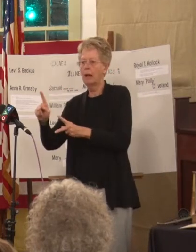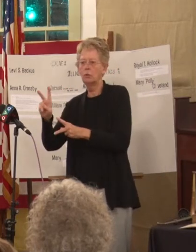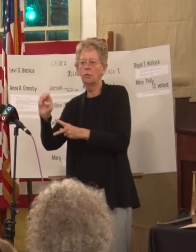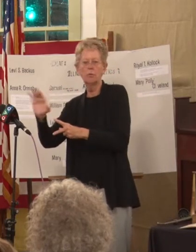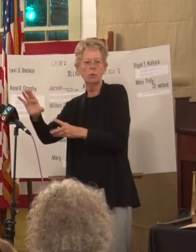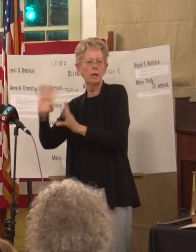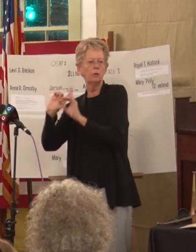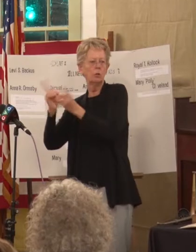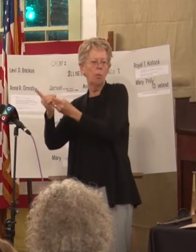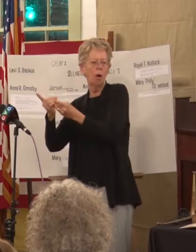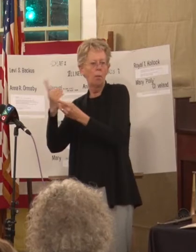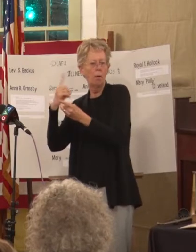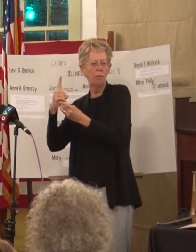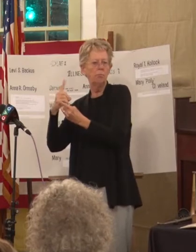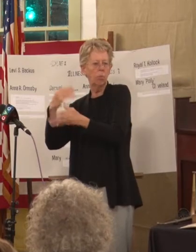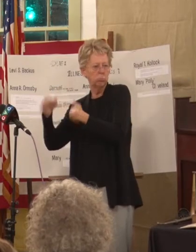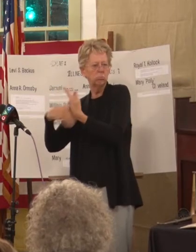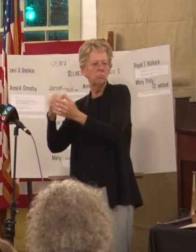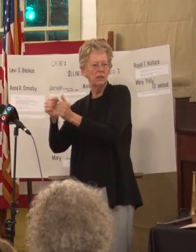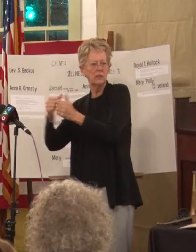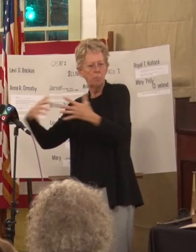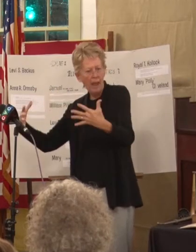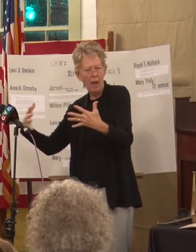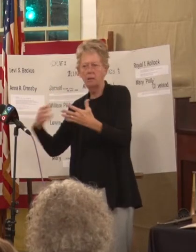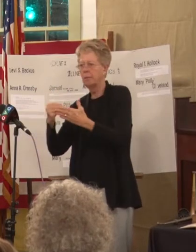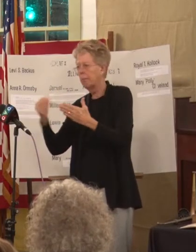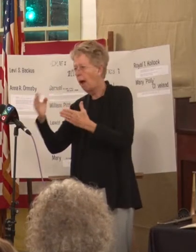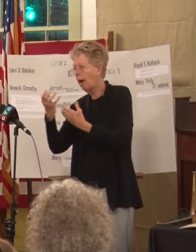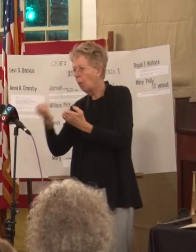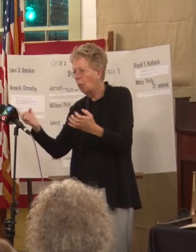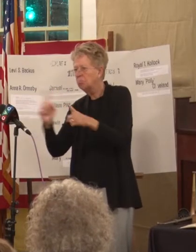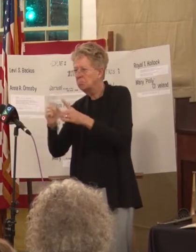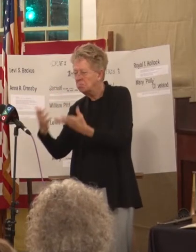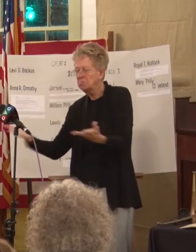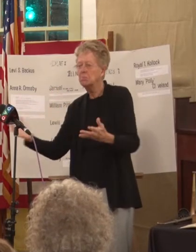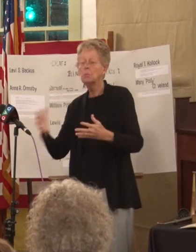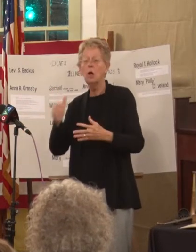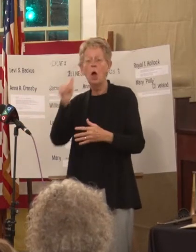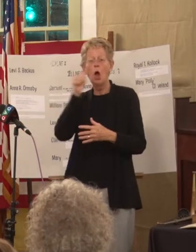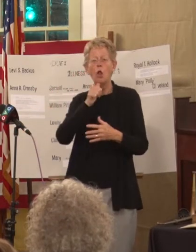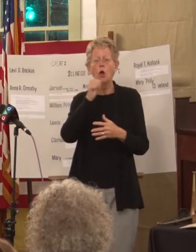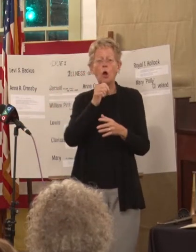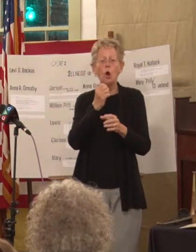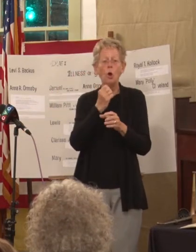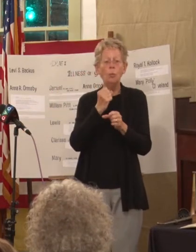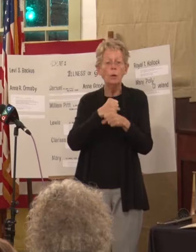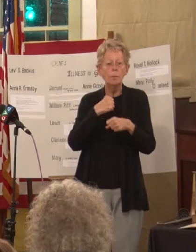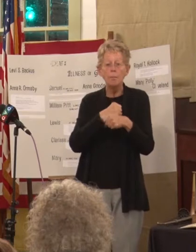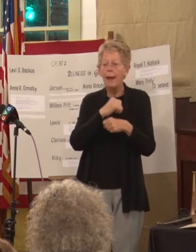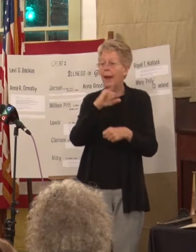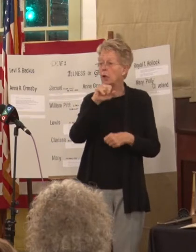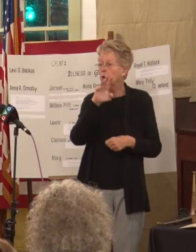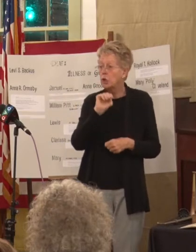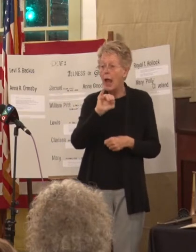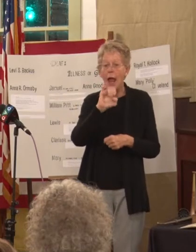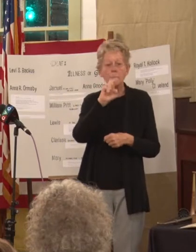department to expand, to buy equipment, and all that. The girls would make jams, jellies, and embroidery work.